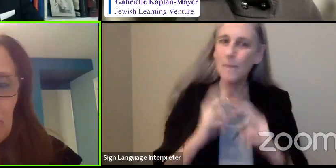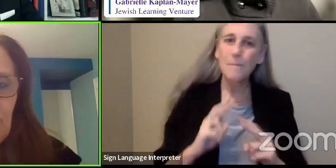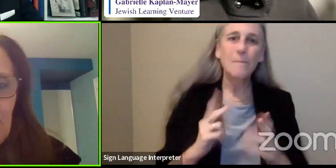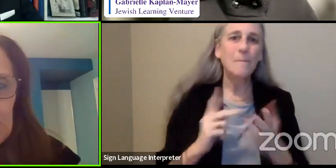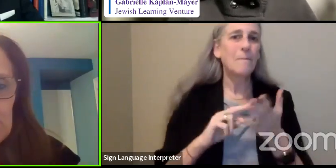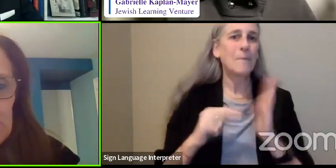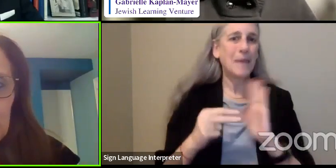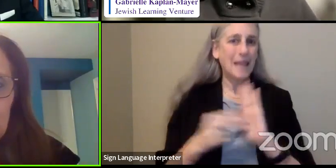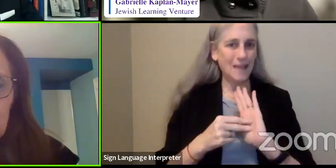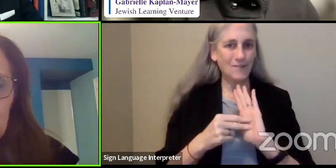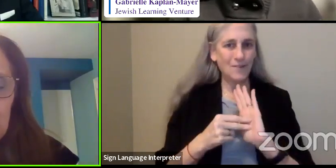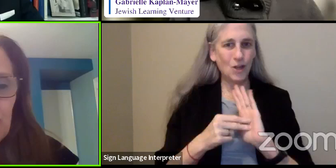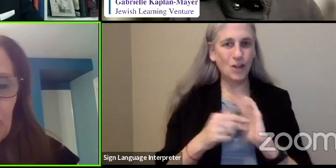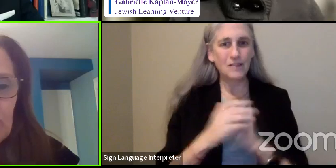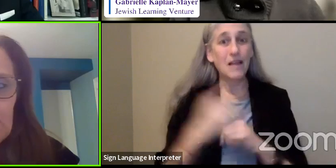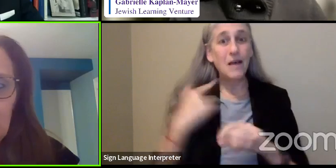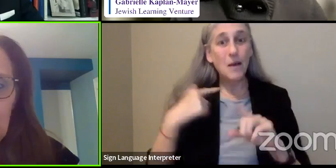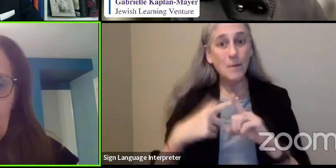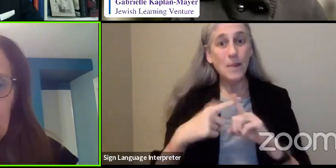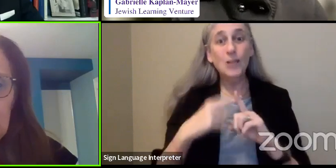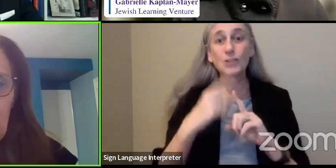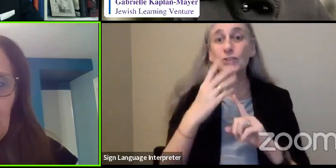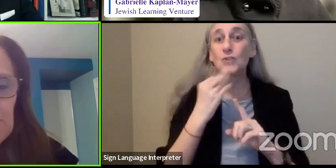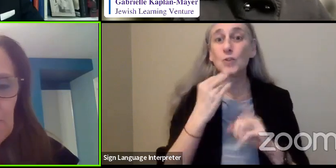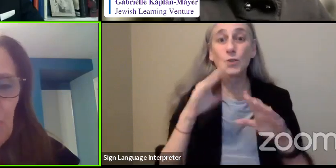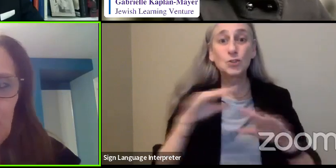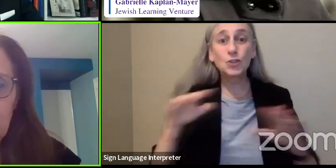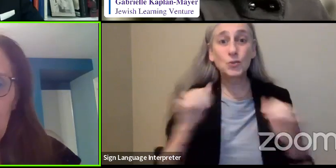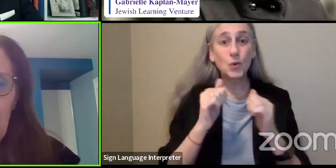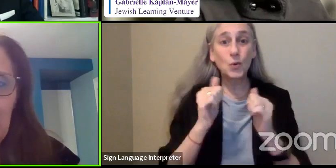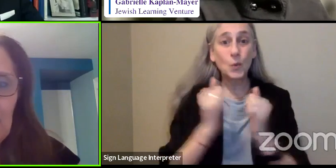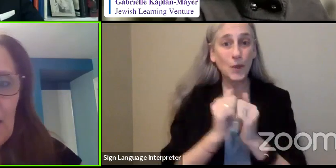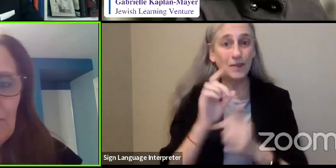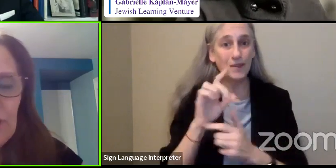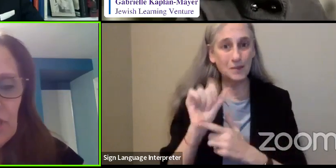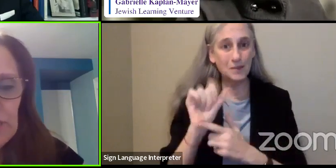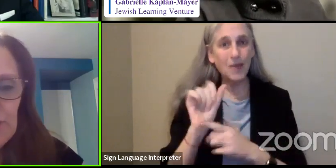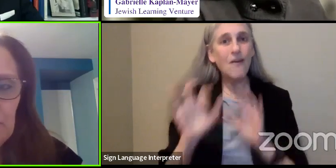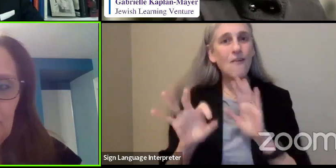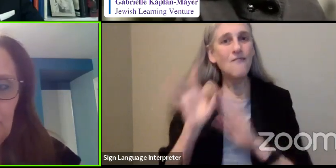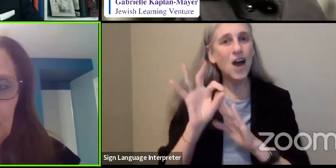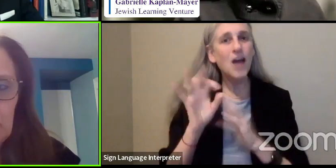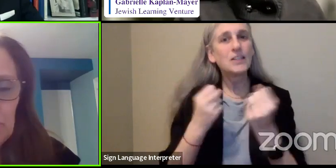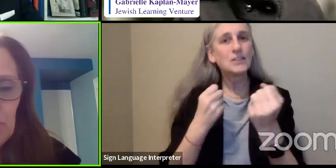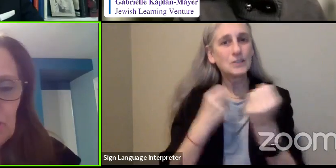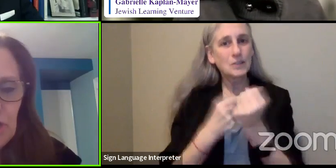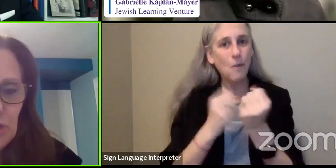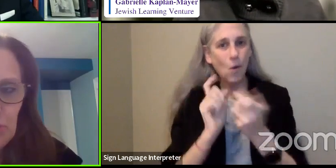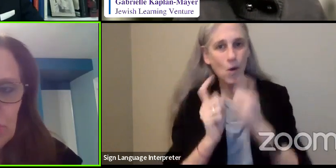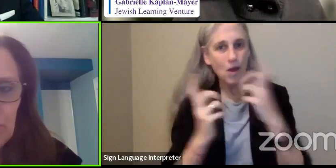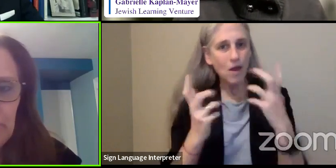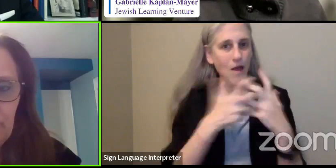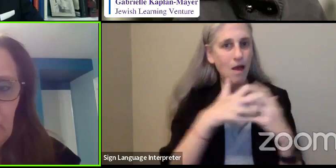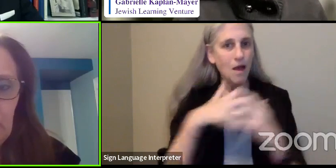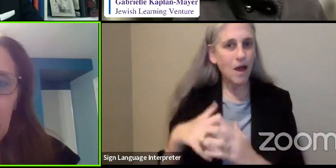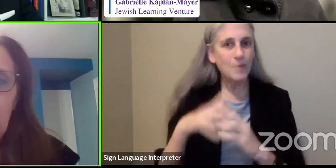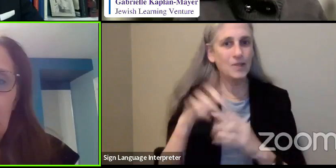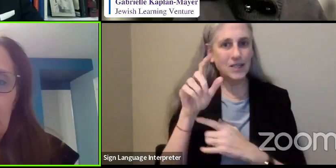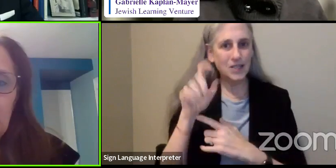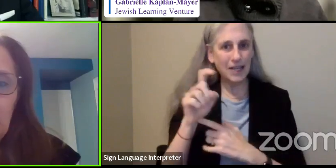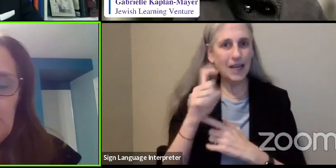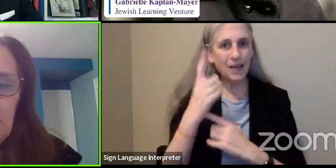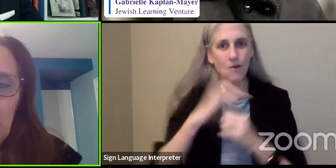as ensuring that families raising Jewish children with disabilities find the support and accommodations needed for full inclusion in Jewish life.